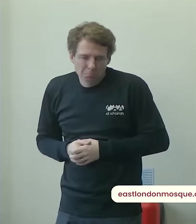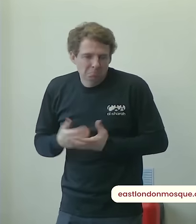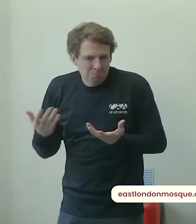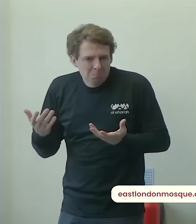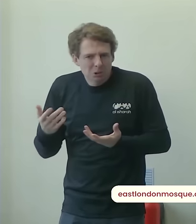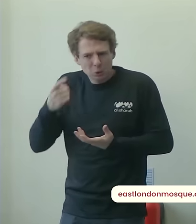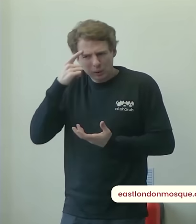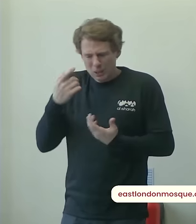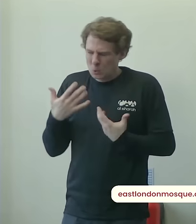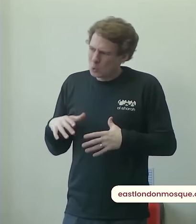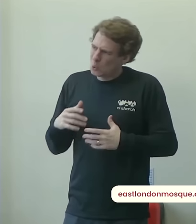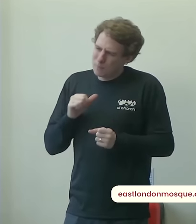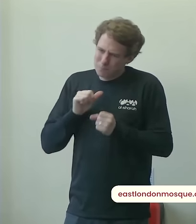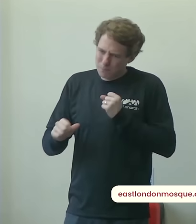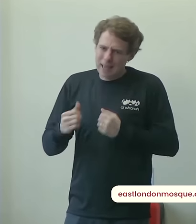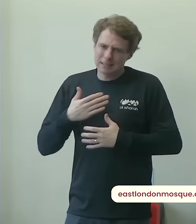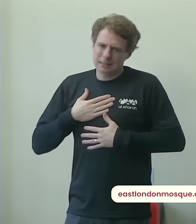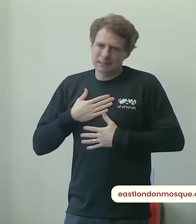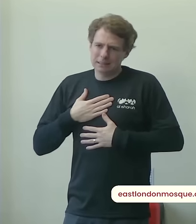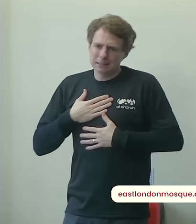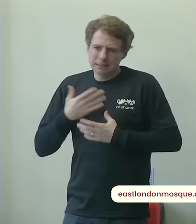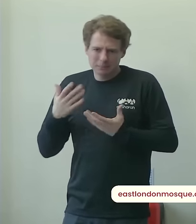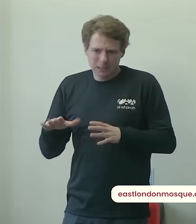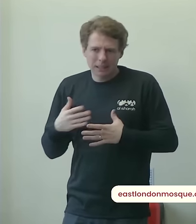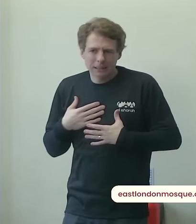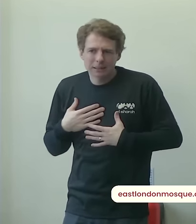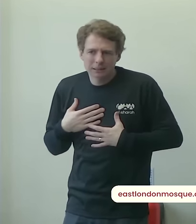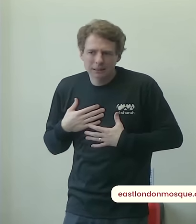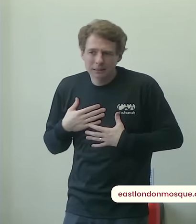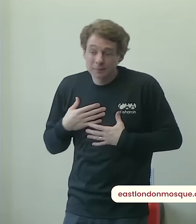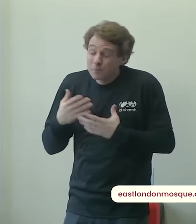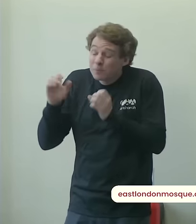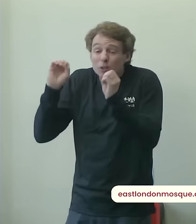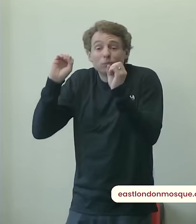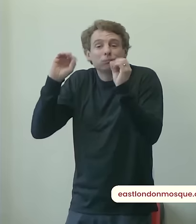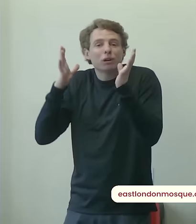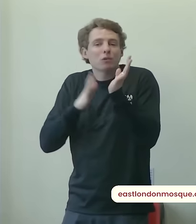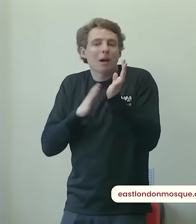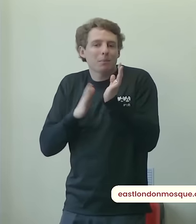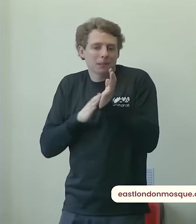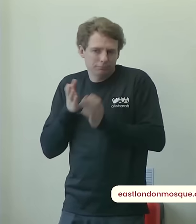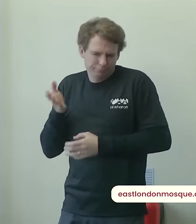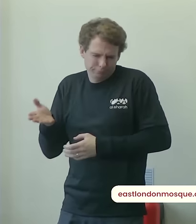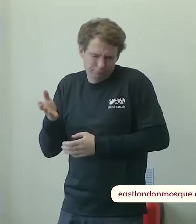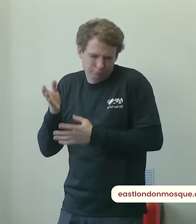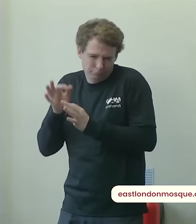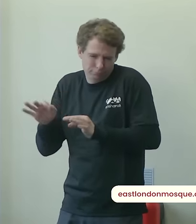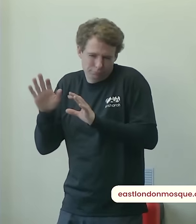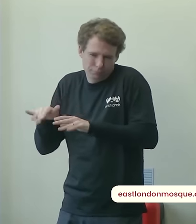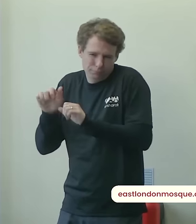best of the days and this is why another dua the prophet muhammad sallallahu alayhi wasallam used to say allahum maj'al